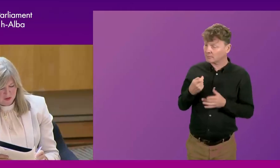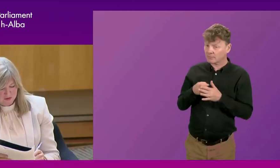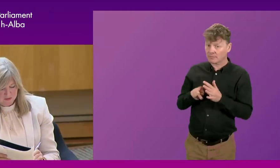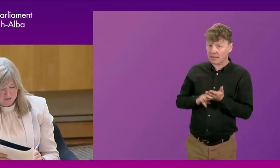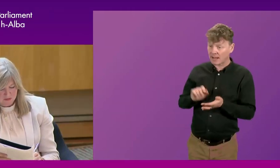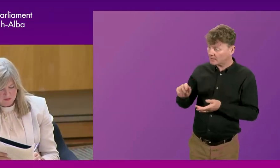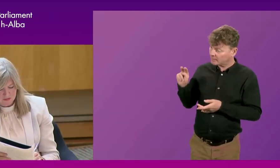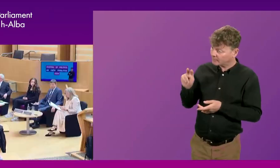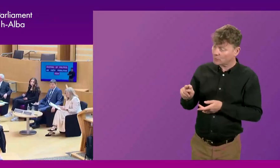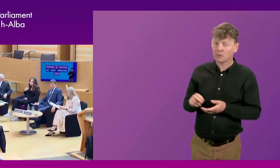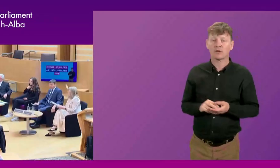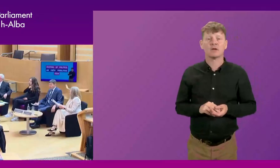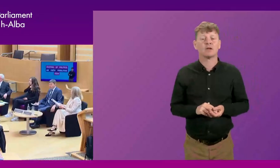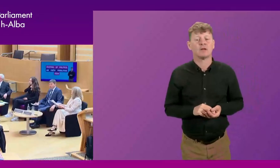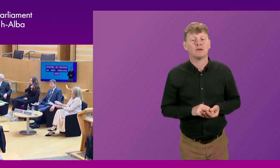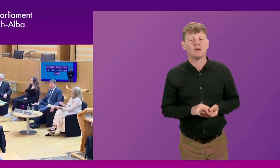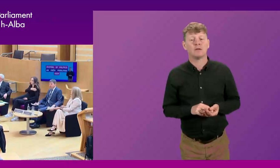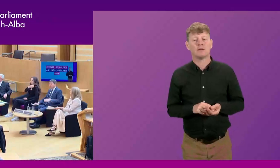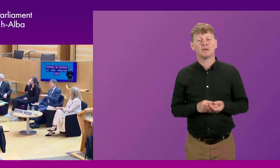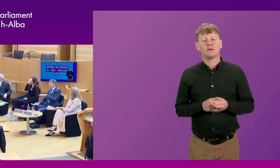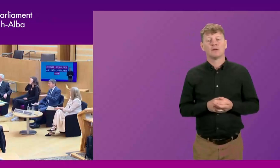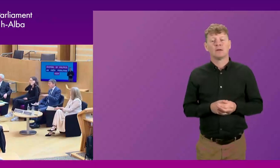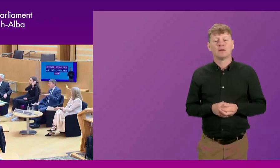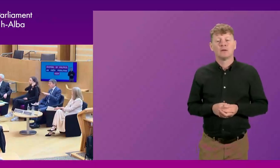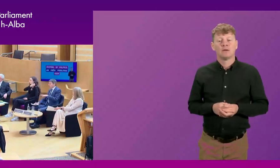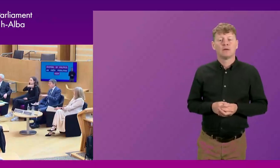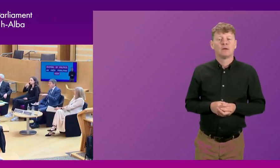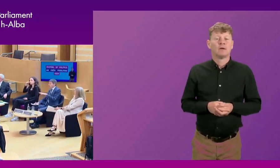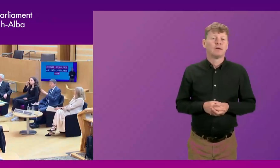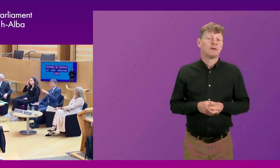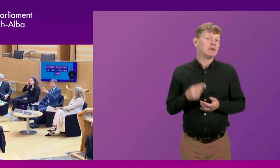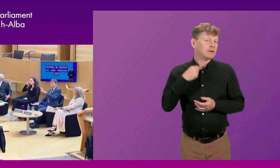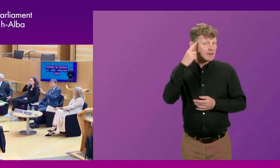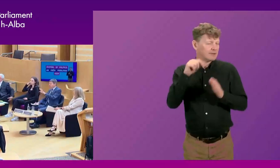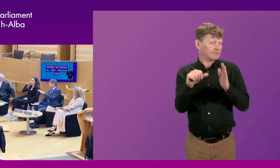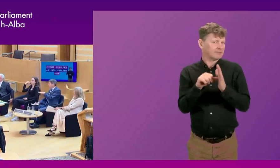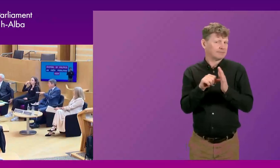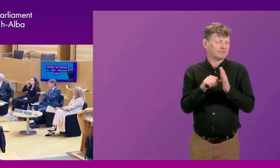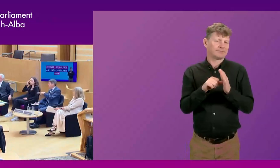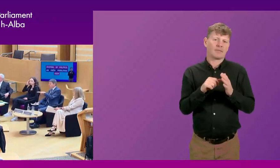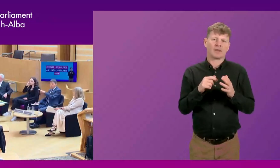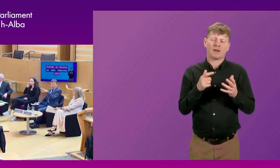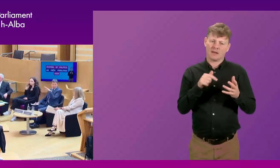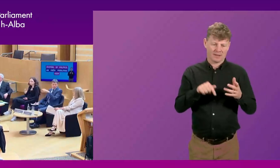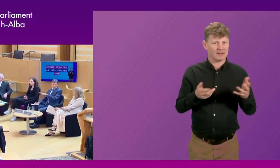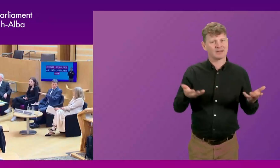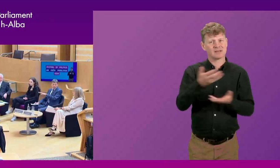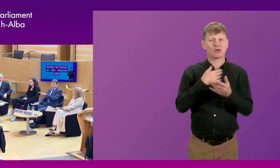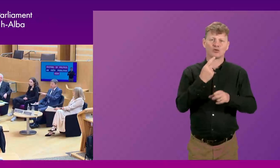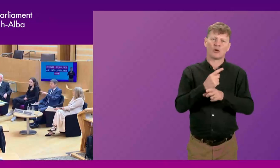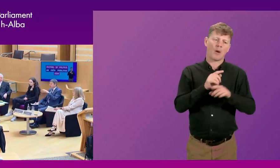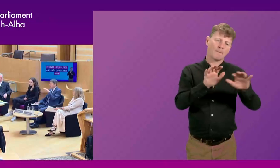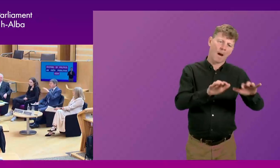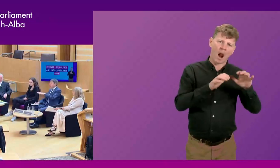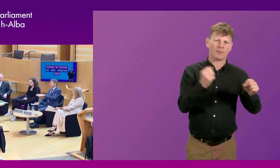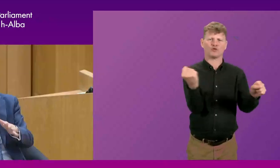views on that one. Well, I think the difficulty here is that it's government... A lot of our discussion, we talk about the parliament doing